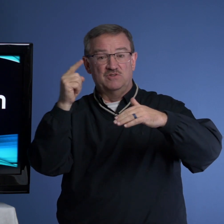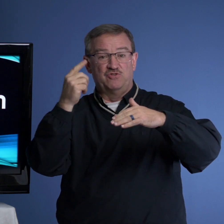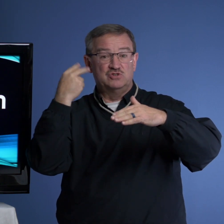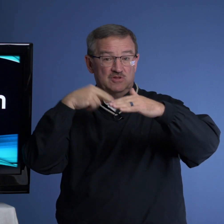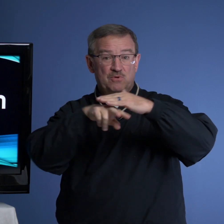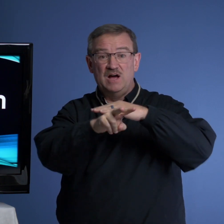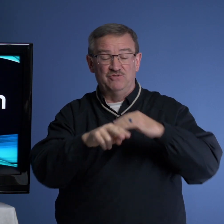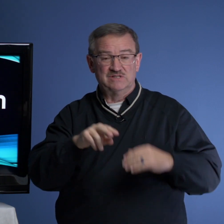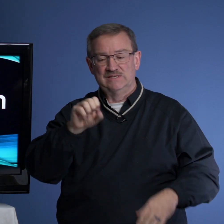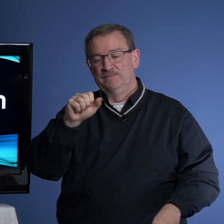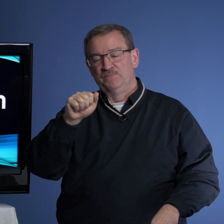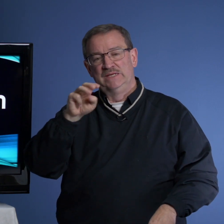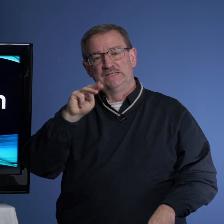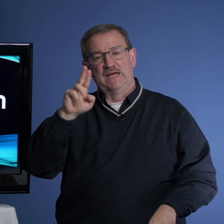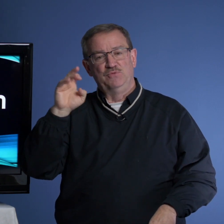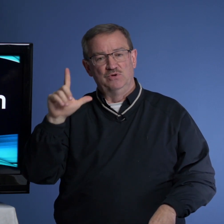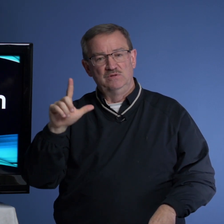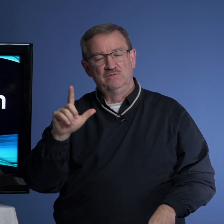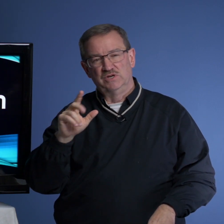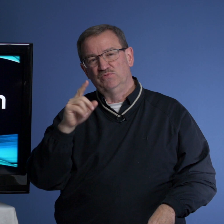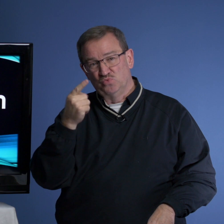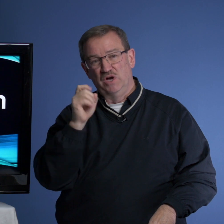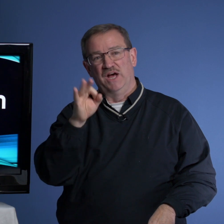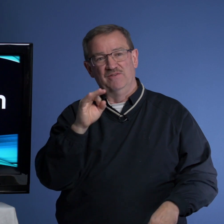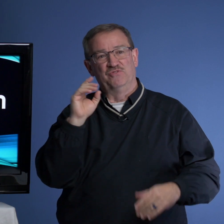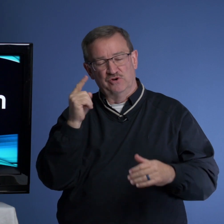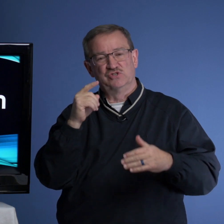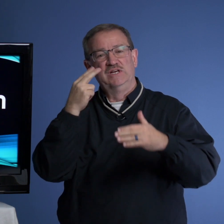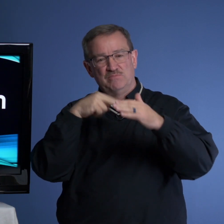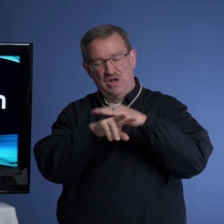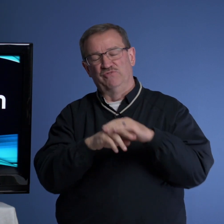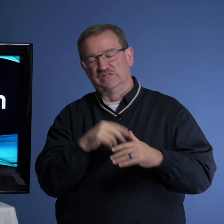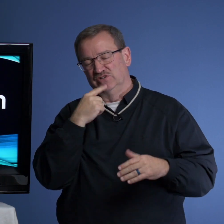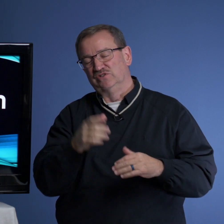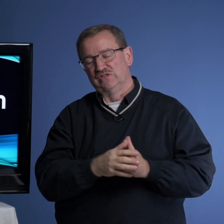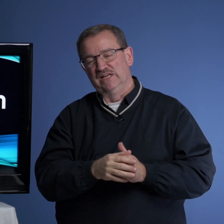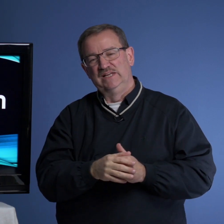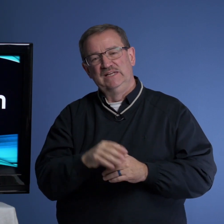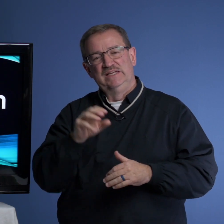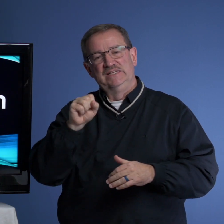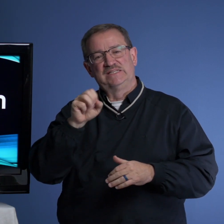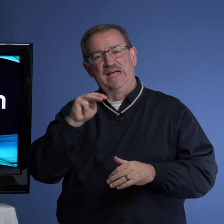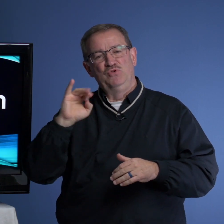the first of the prophets. Samuel, or he was one of the first prophets, I should say. Samuel